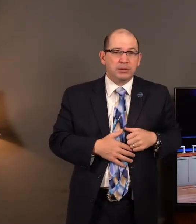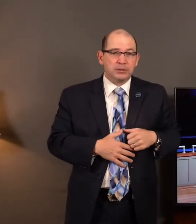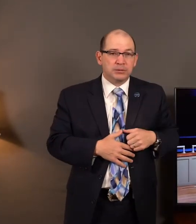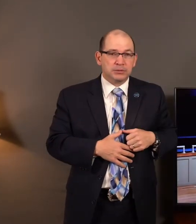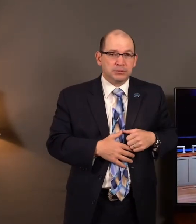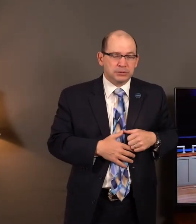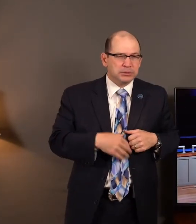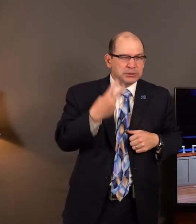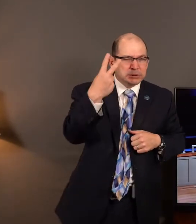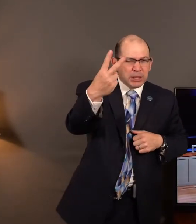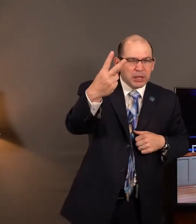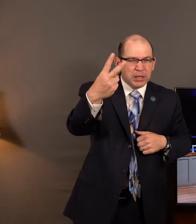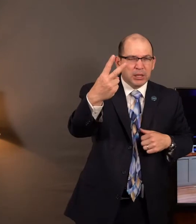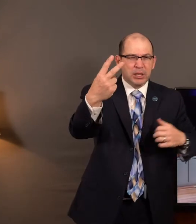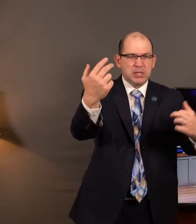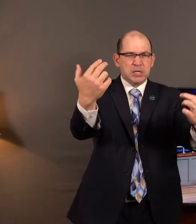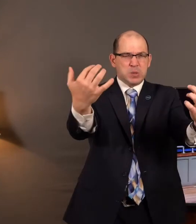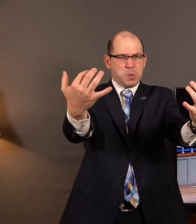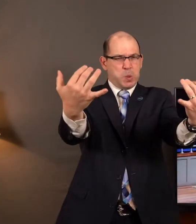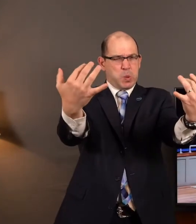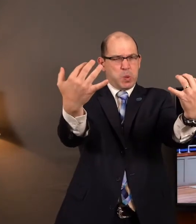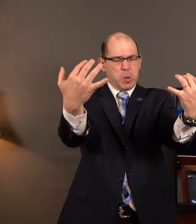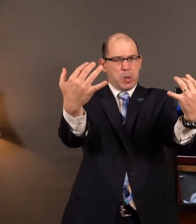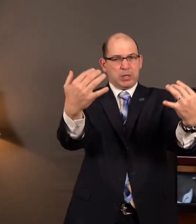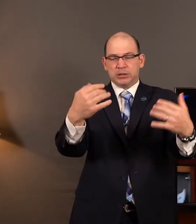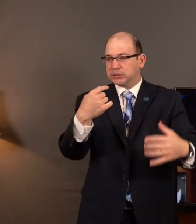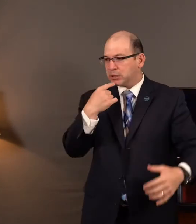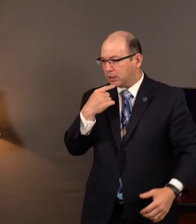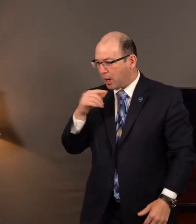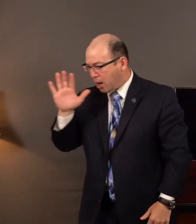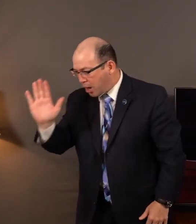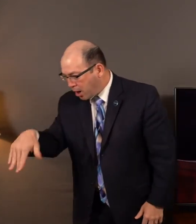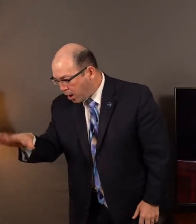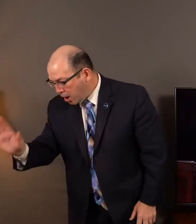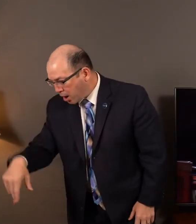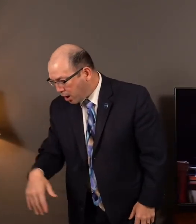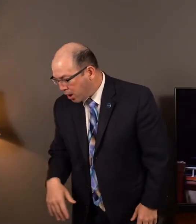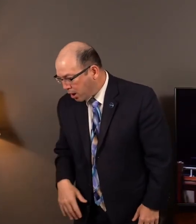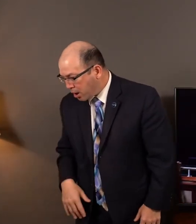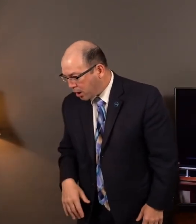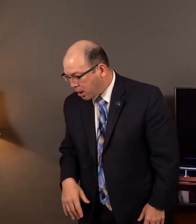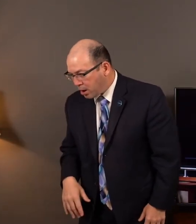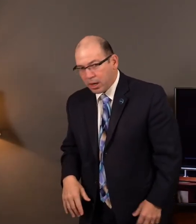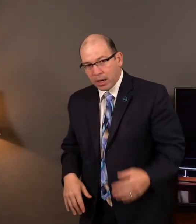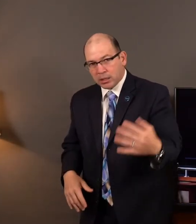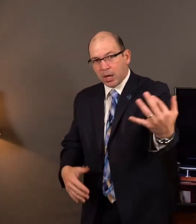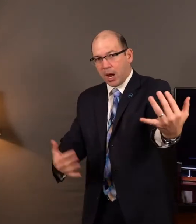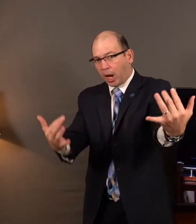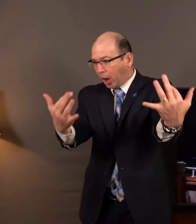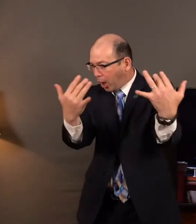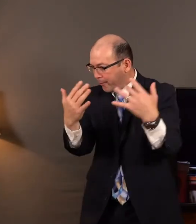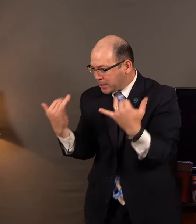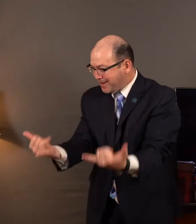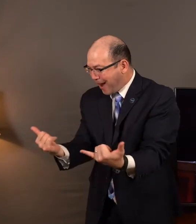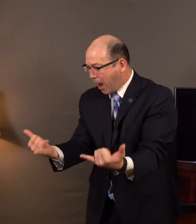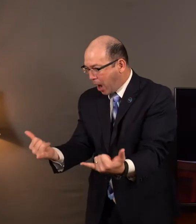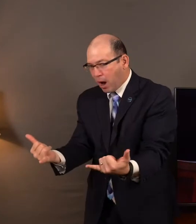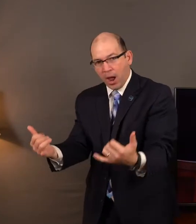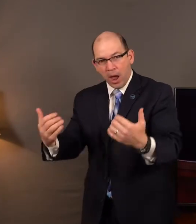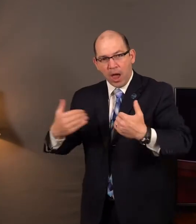it to the Confederate troops and what they were doing. And he began to yell down to Colonel Joshua Chamberlain. Colonel, they're coming. Colonel, they've got reinforcements